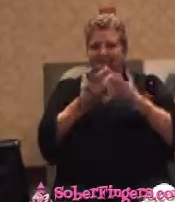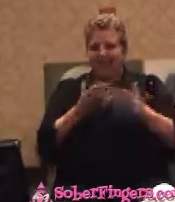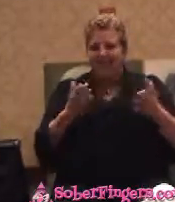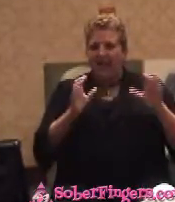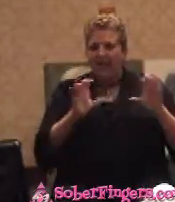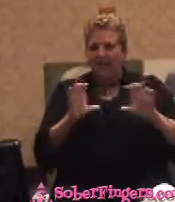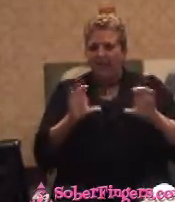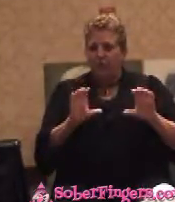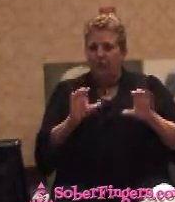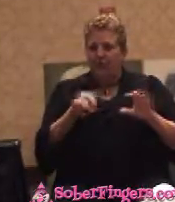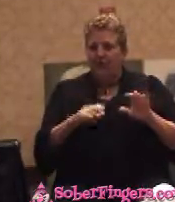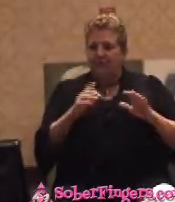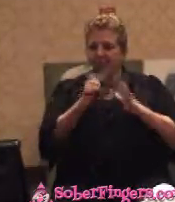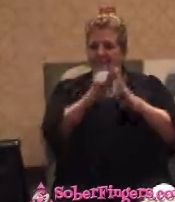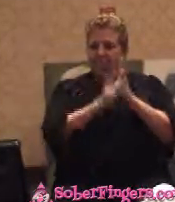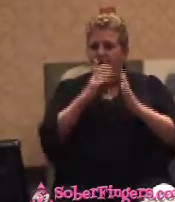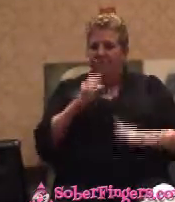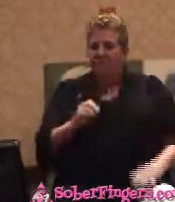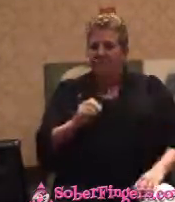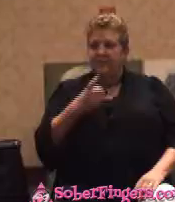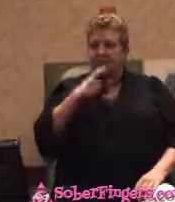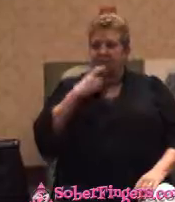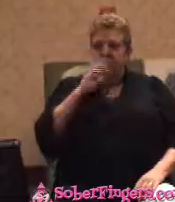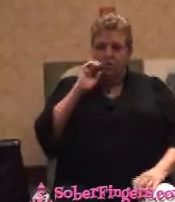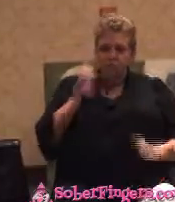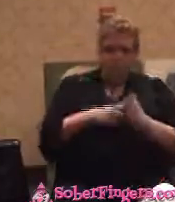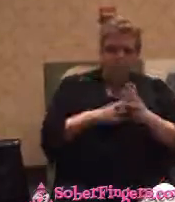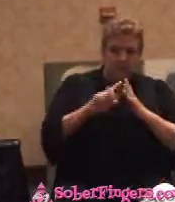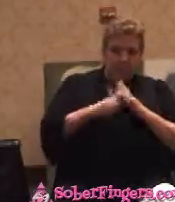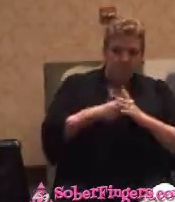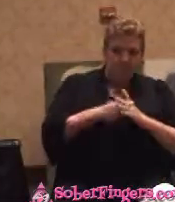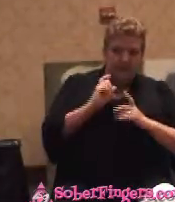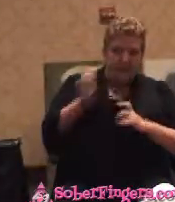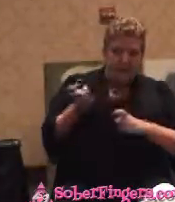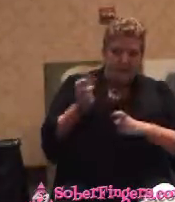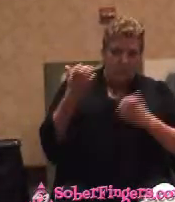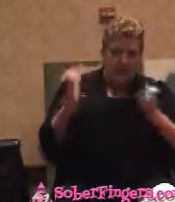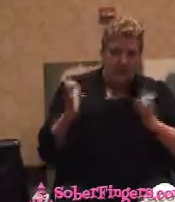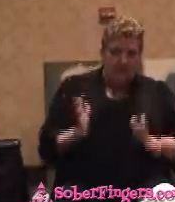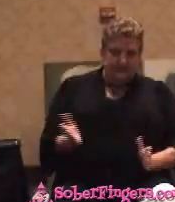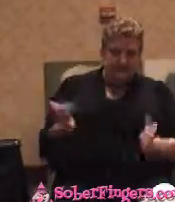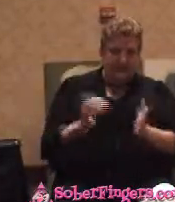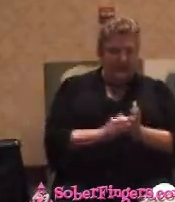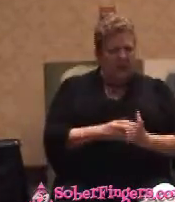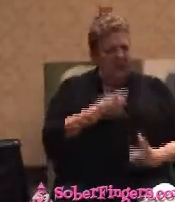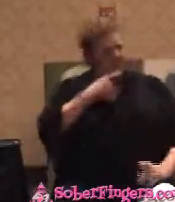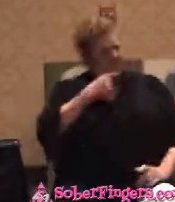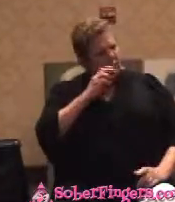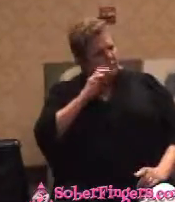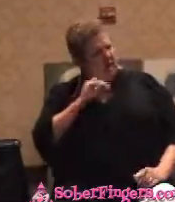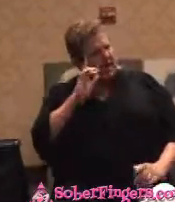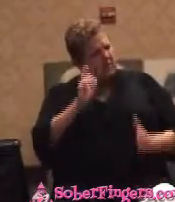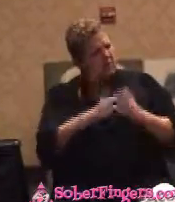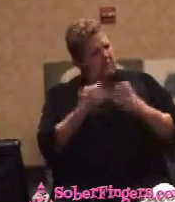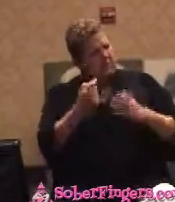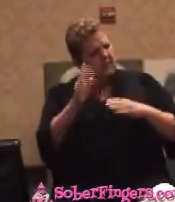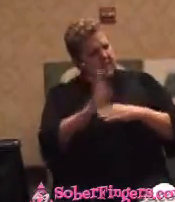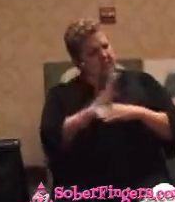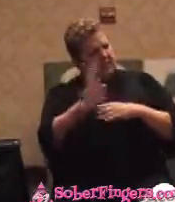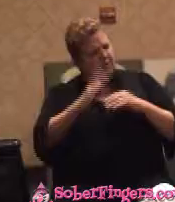And he said, you notice I've started sending you business again. And I said, yeah, well, I've noticed things are picking up the world better. And he said, well, you'll get more.